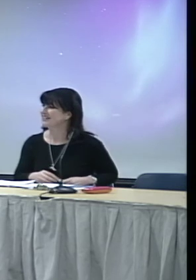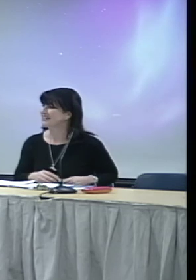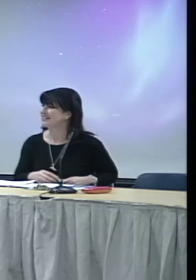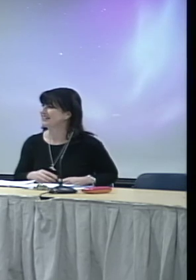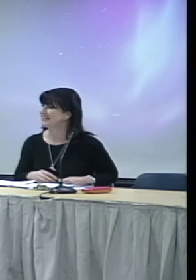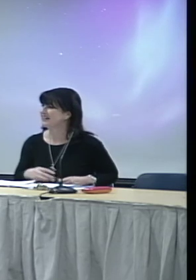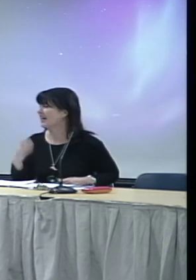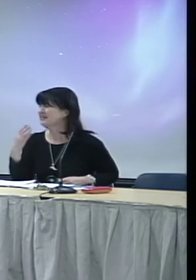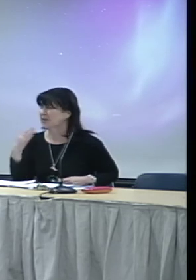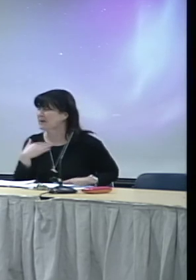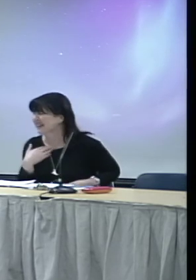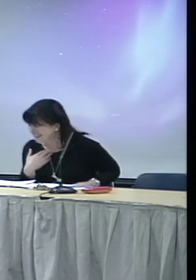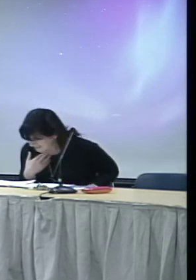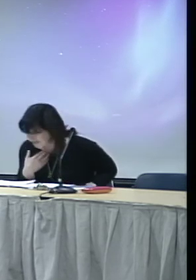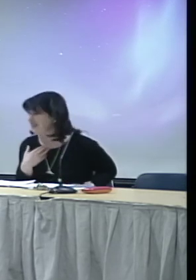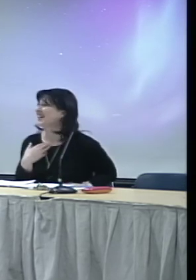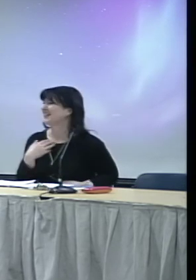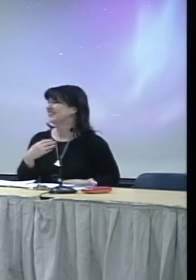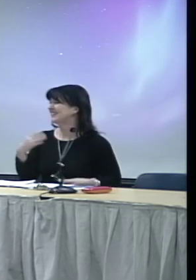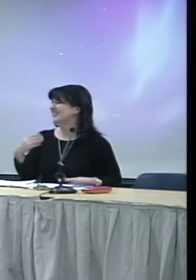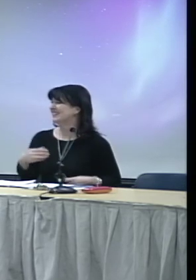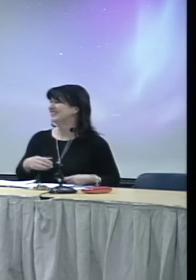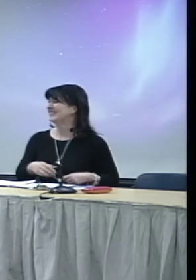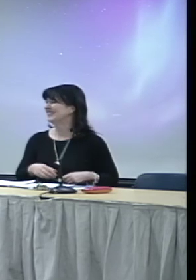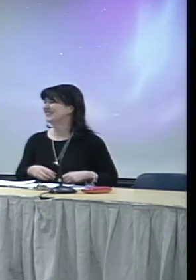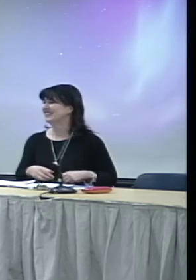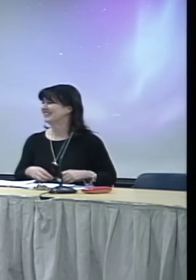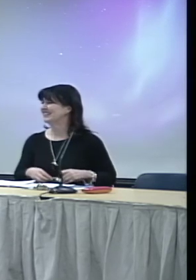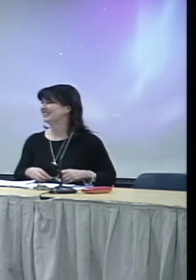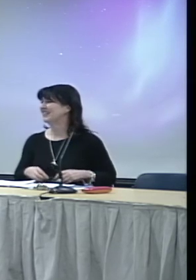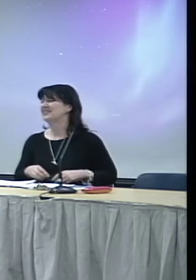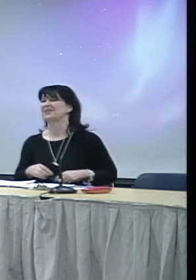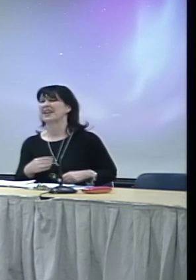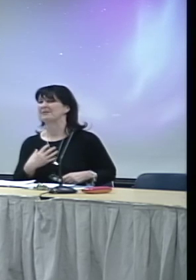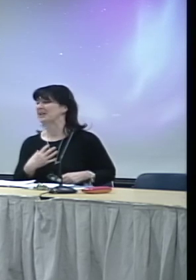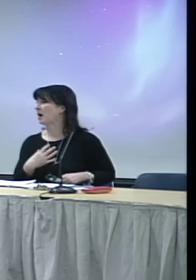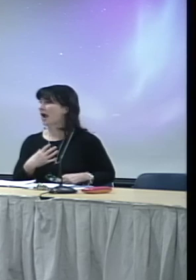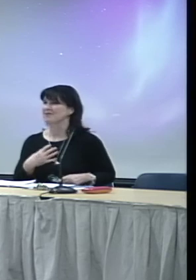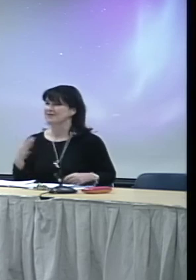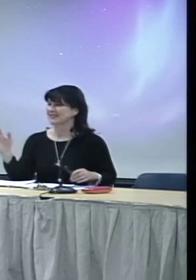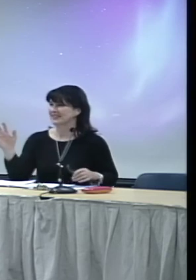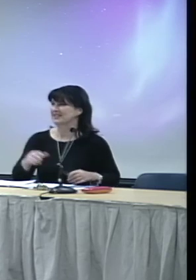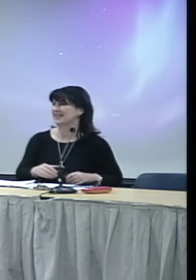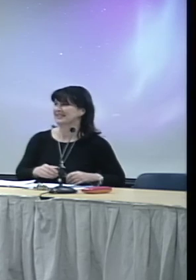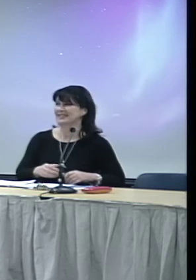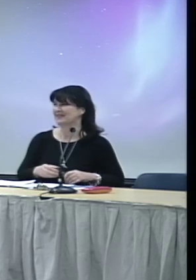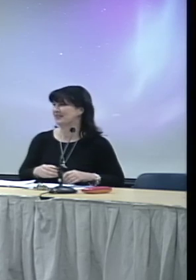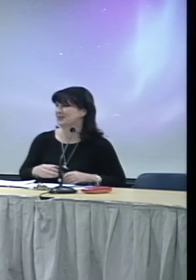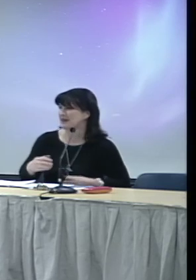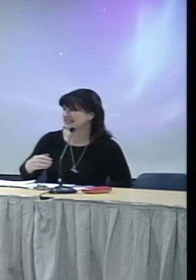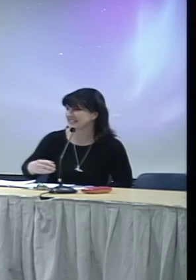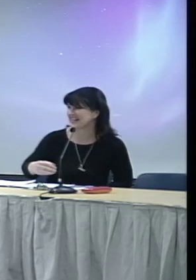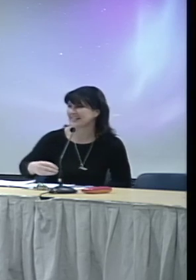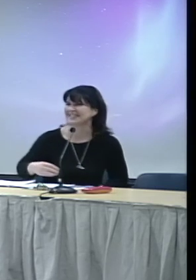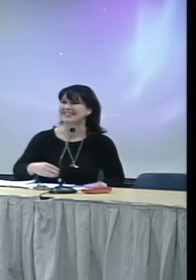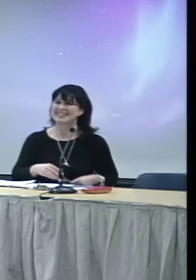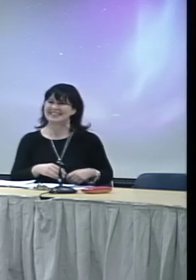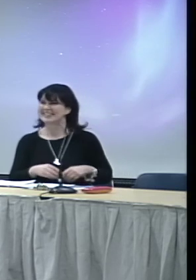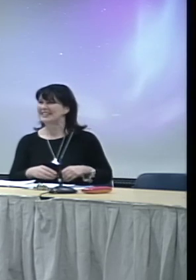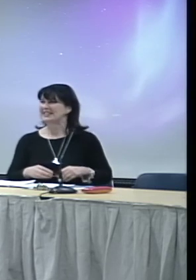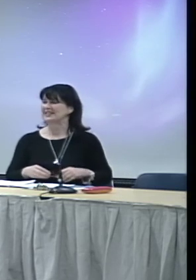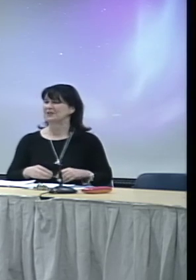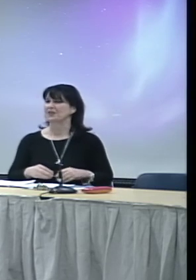NCT – sorry. – Northamptonma.gov. Northampton – I've listened to NCTV too much tonight.